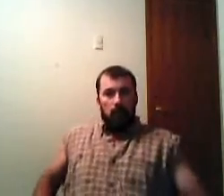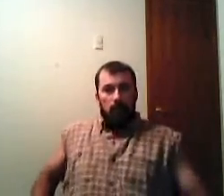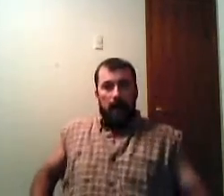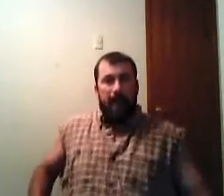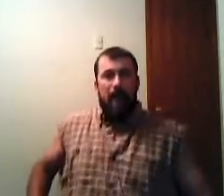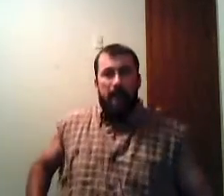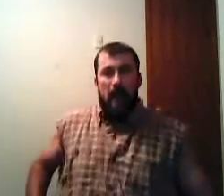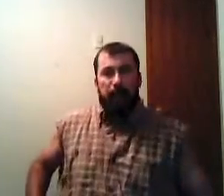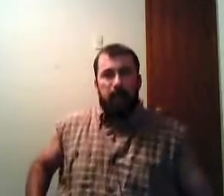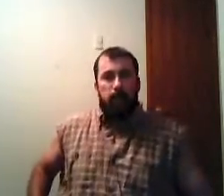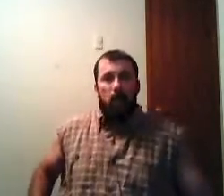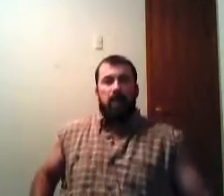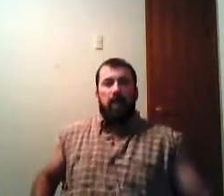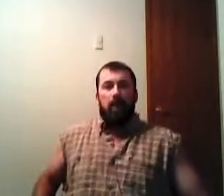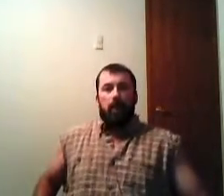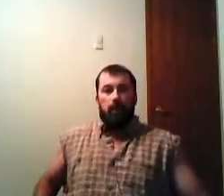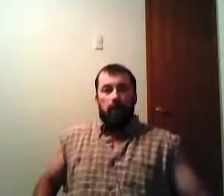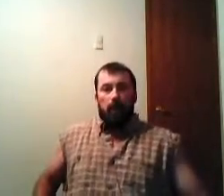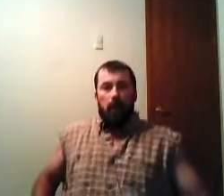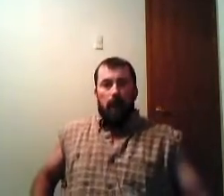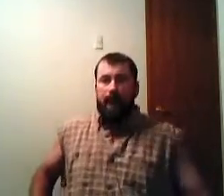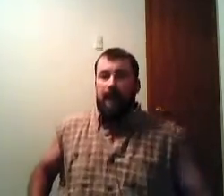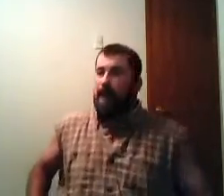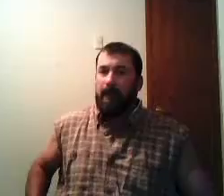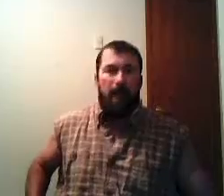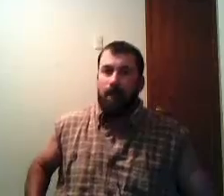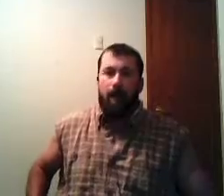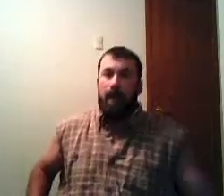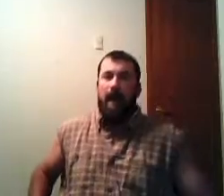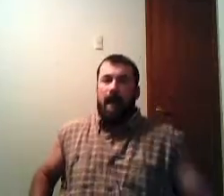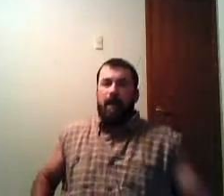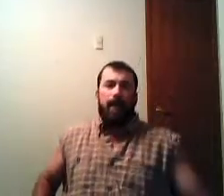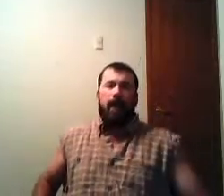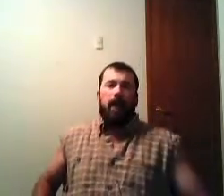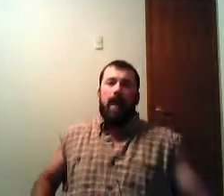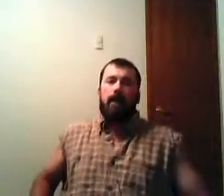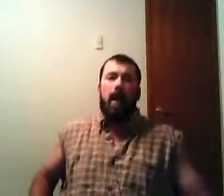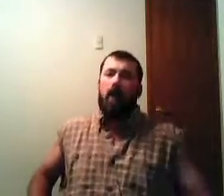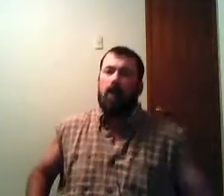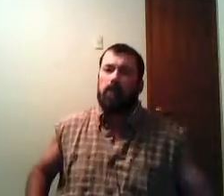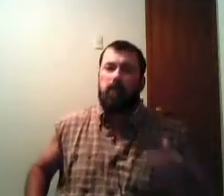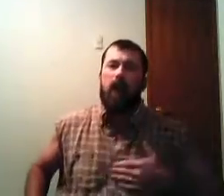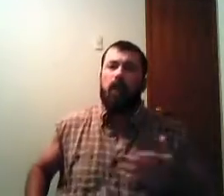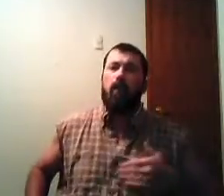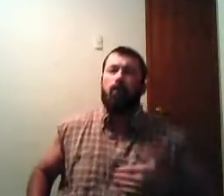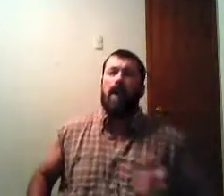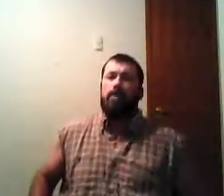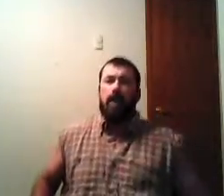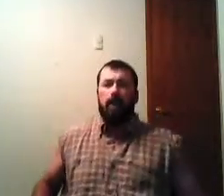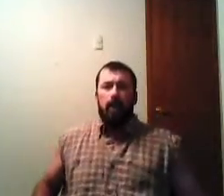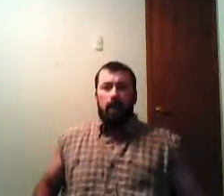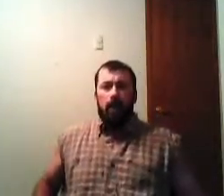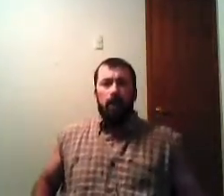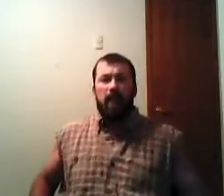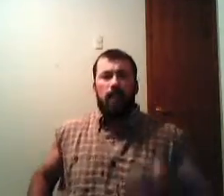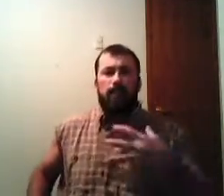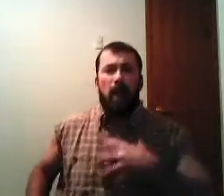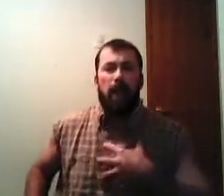I can't get off this abortion deal I can't get it out of my mind I can't get it out of my heart because God won't let me there's a burning